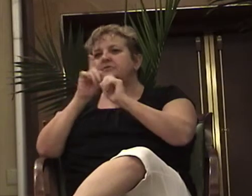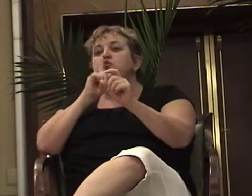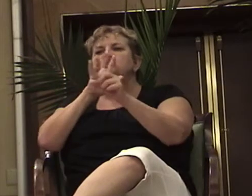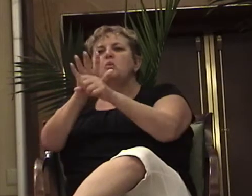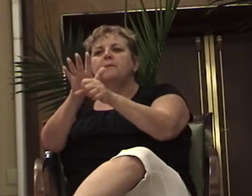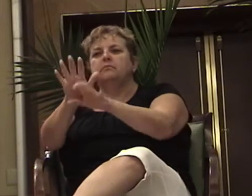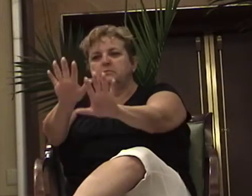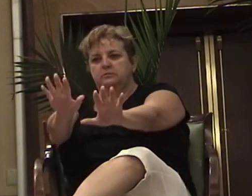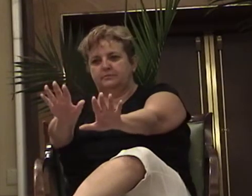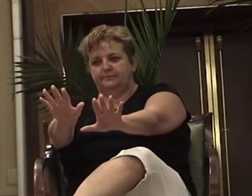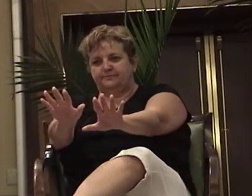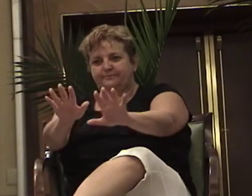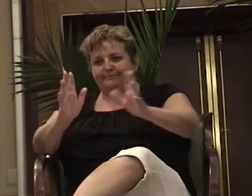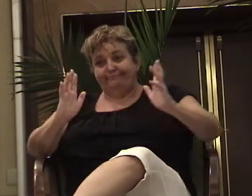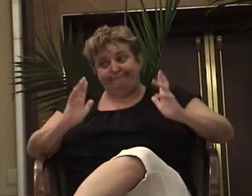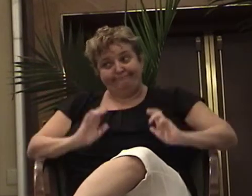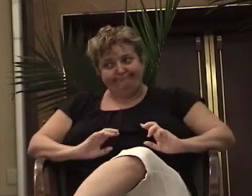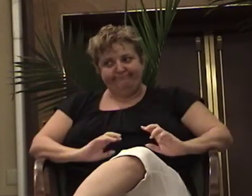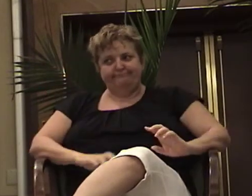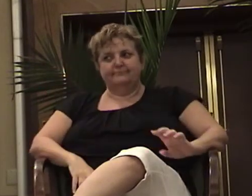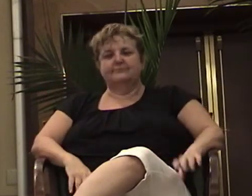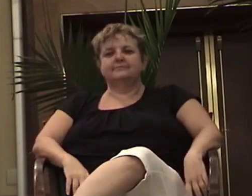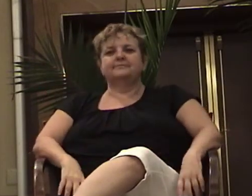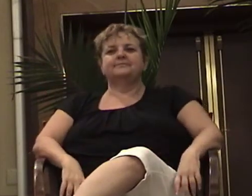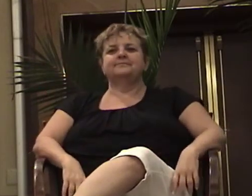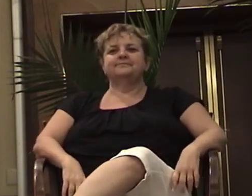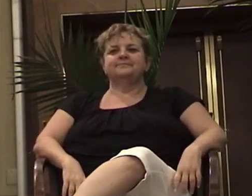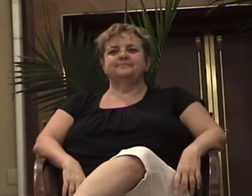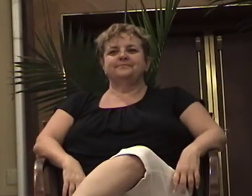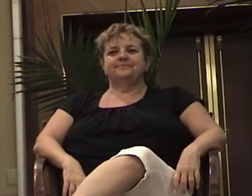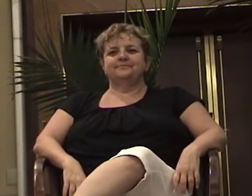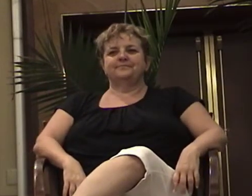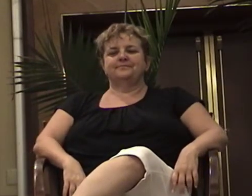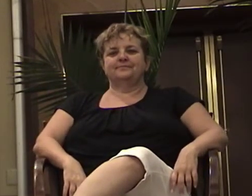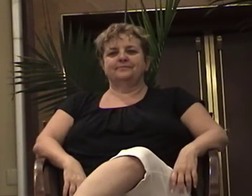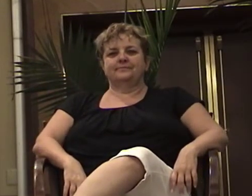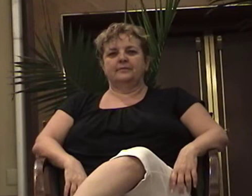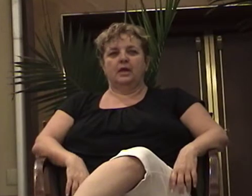That's so true. Follow the directions. I'm just waiting with both of them. Thank you, Gary.